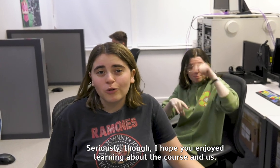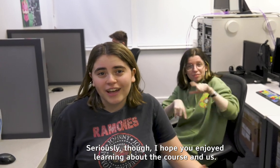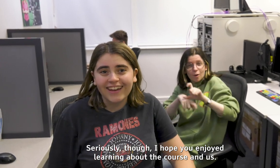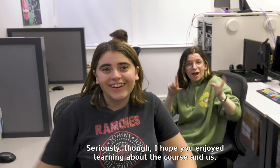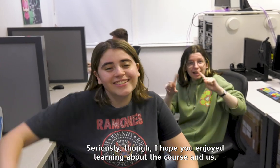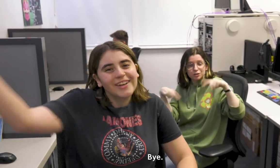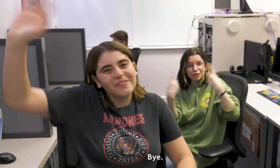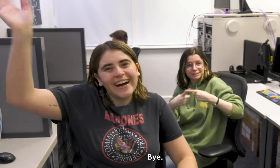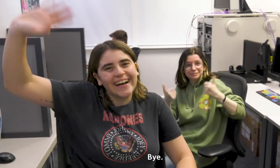course and us. Bye!